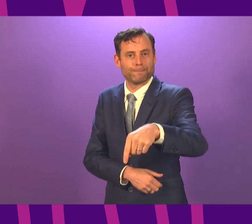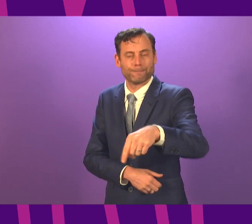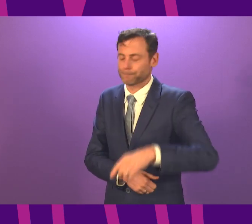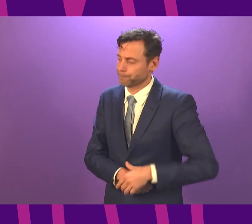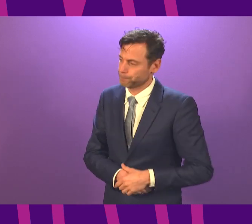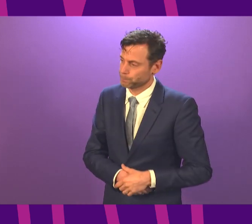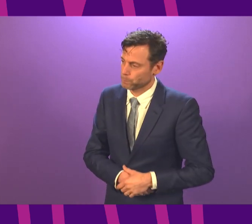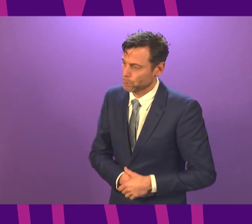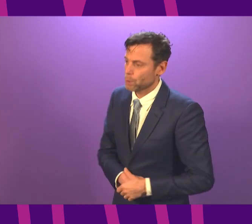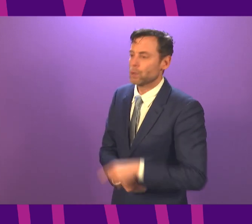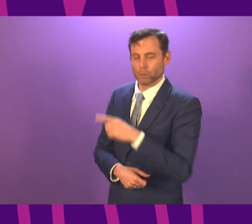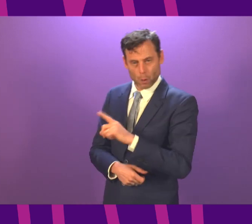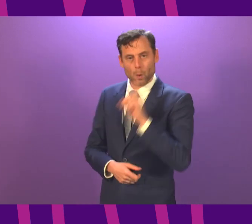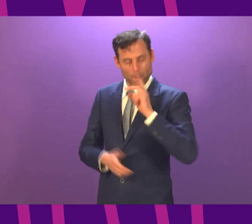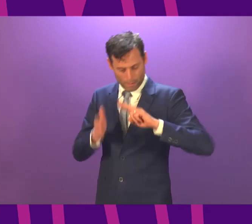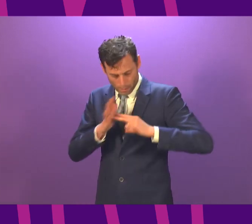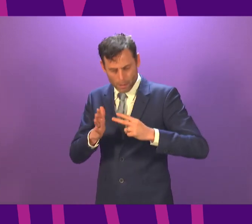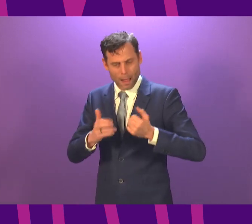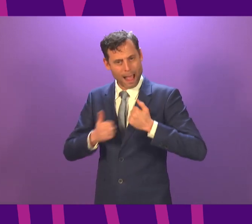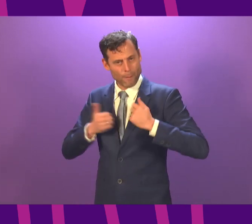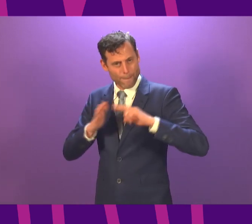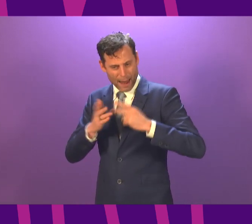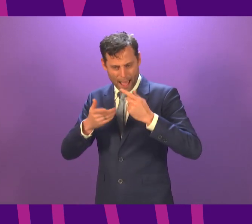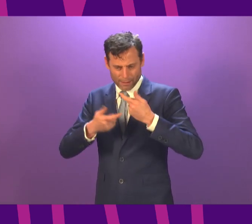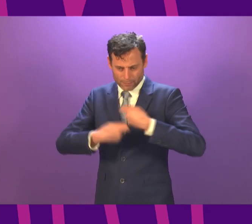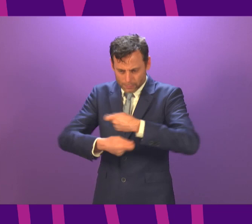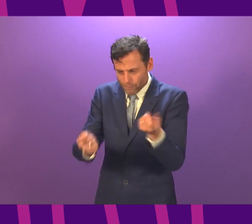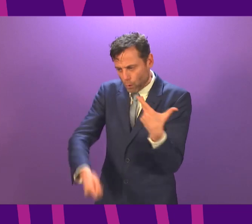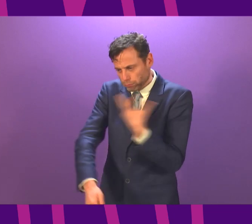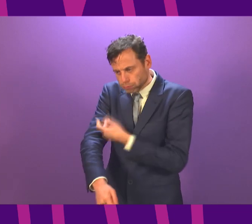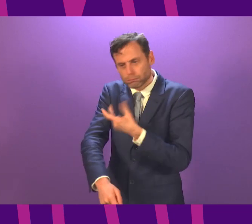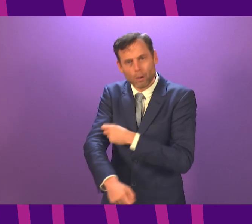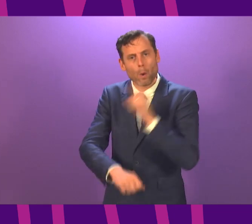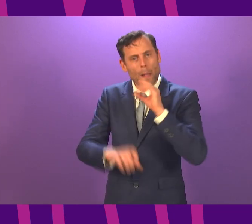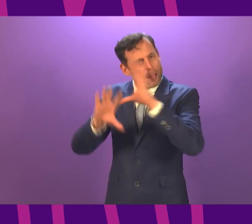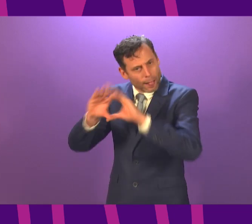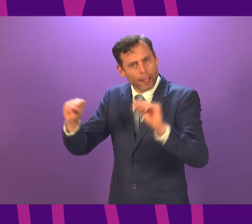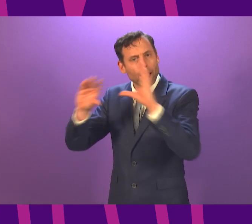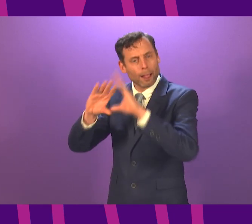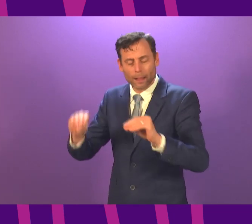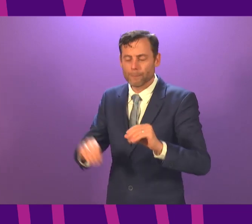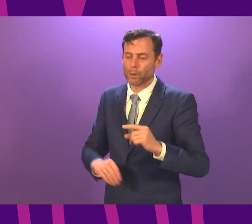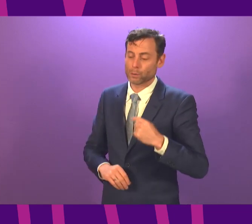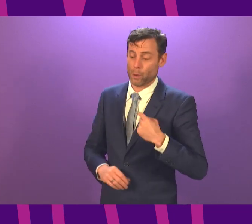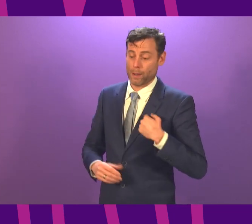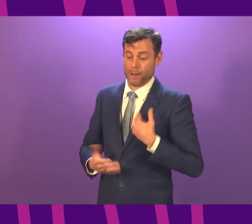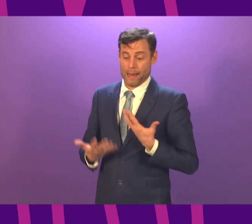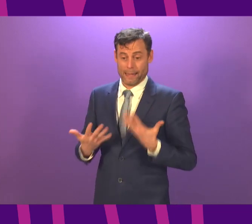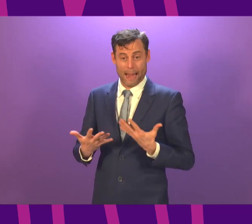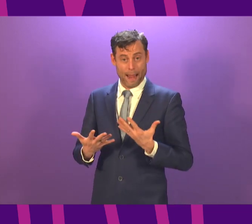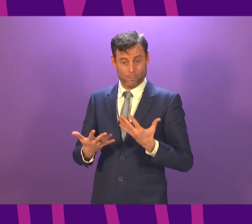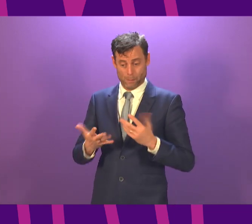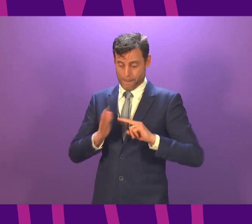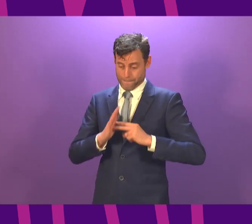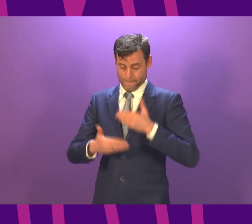Parliament updated as these become firmer. However, our current expectation, based on assumptions about supply and also on the new